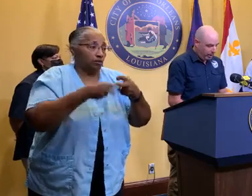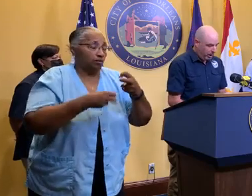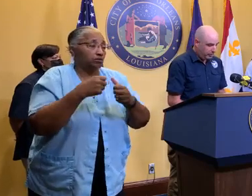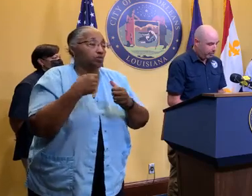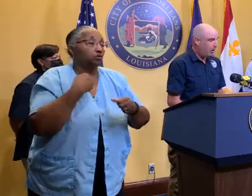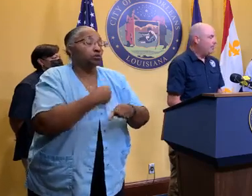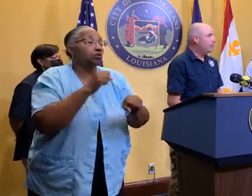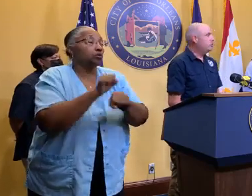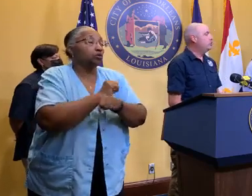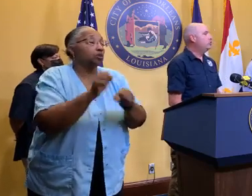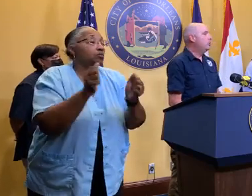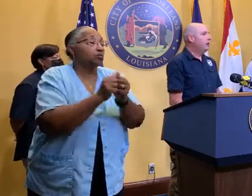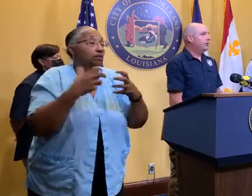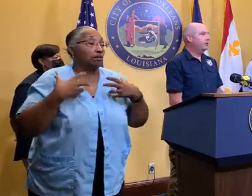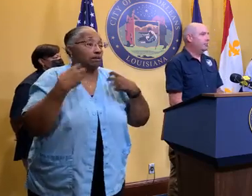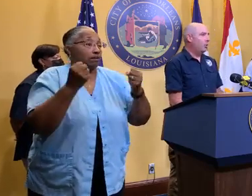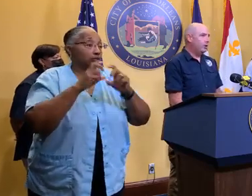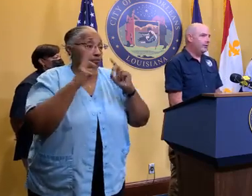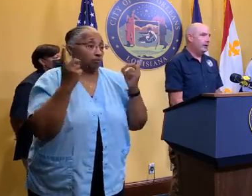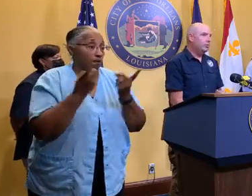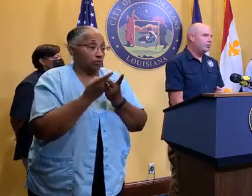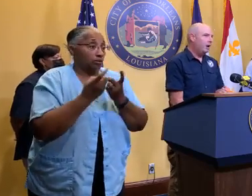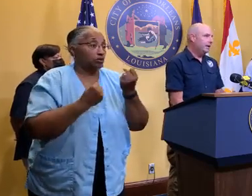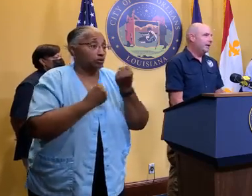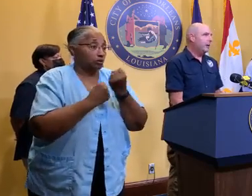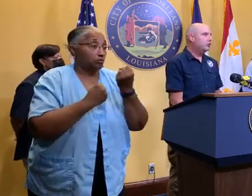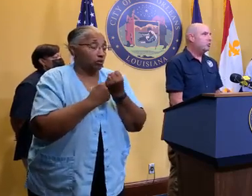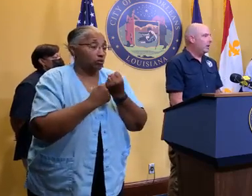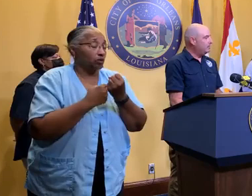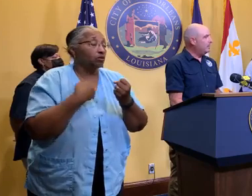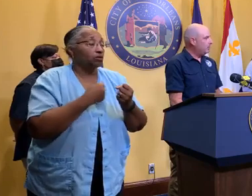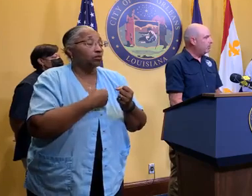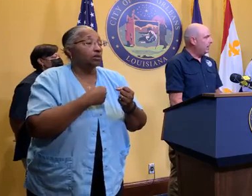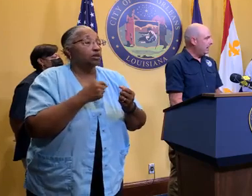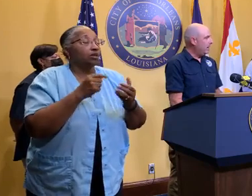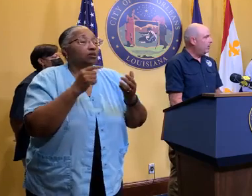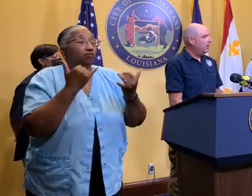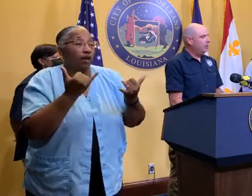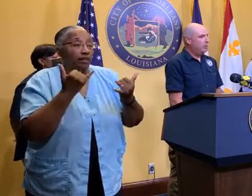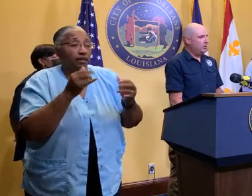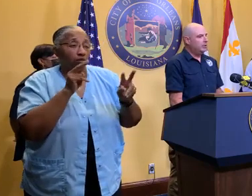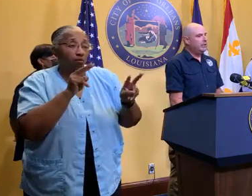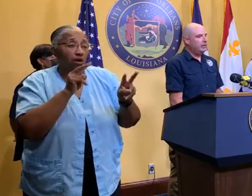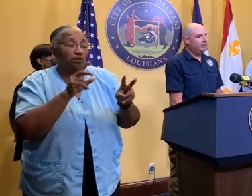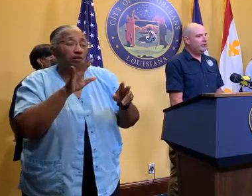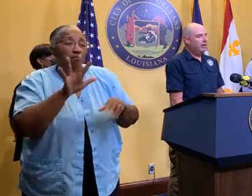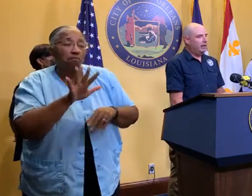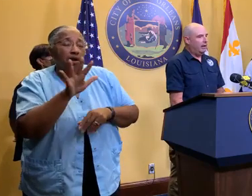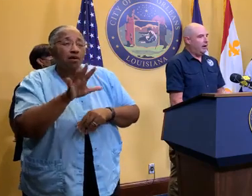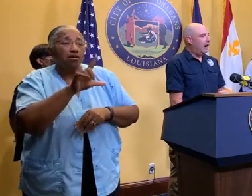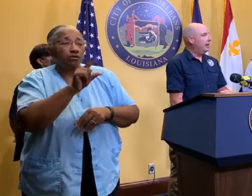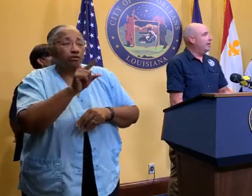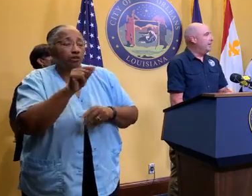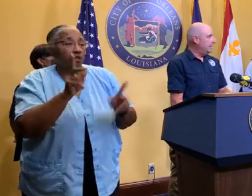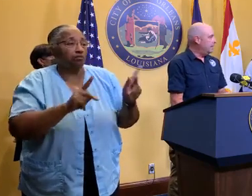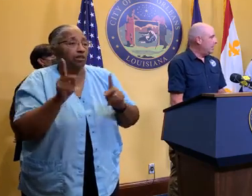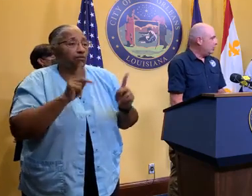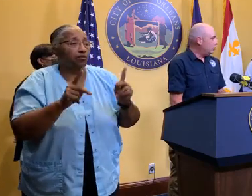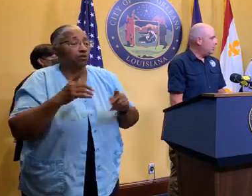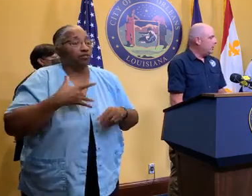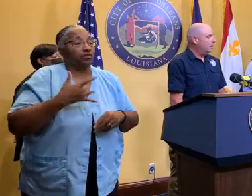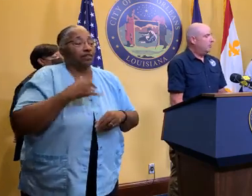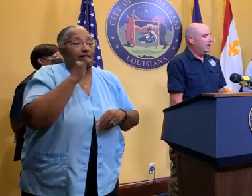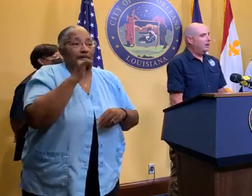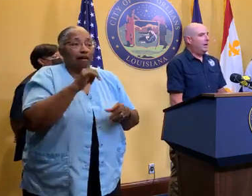we're working with our health department to support. We're tracking about 20 people right now that we believe not in immediate